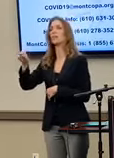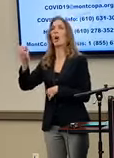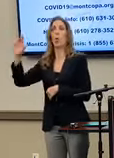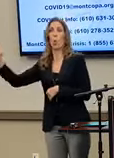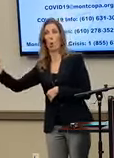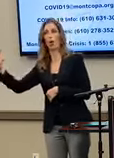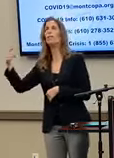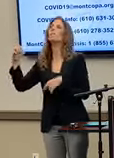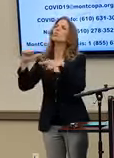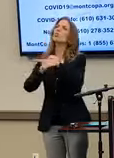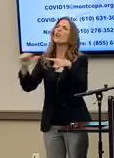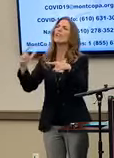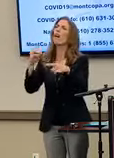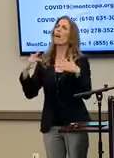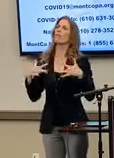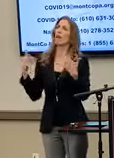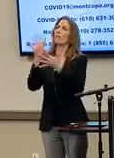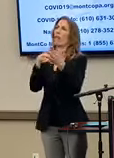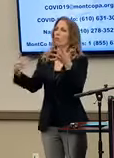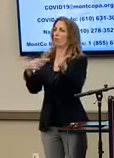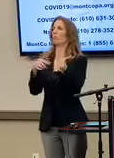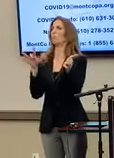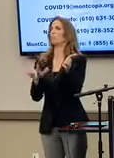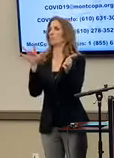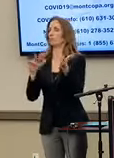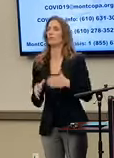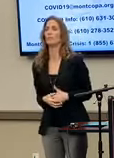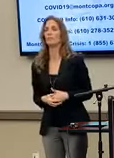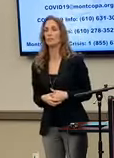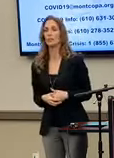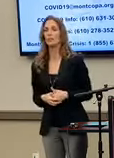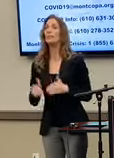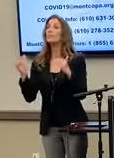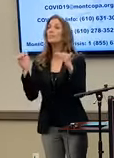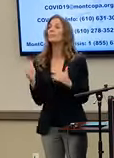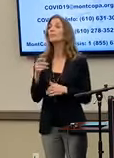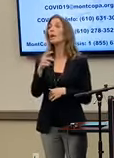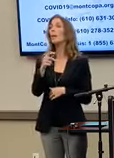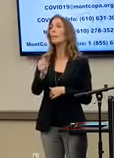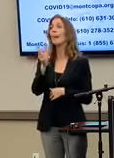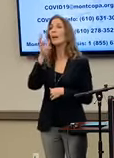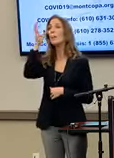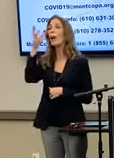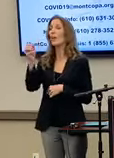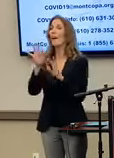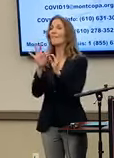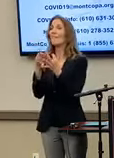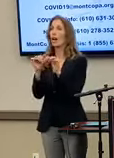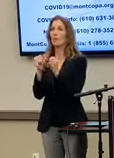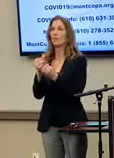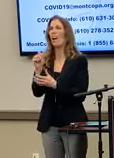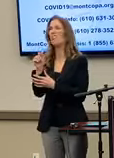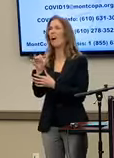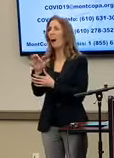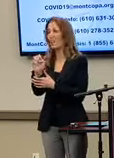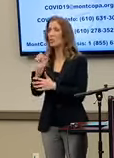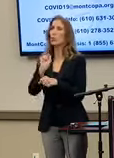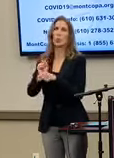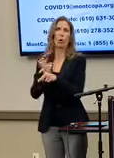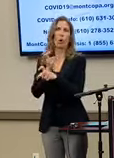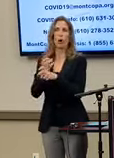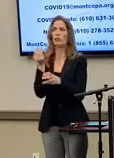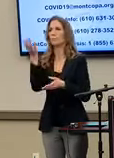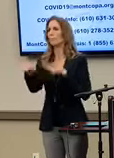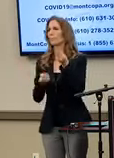in the Training and Events calendar. And the PA Parent and Family Alliance has been working hard to provide useful